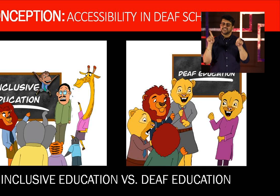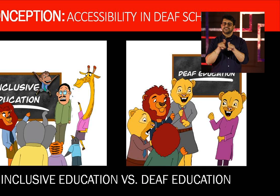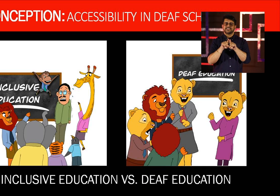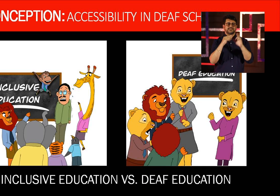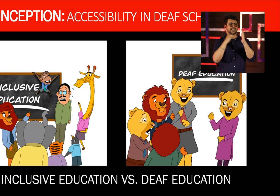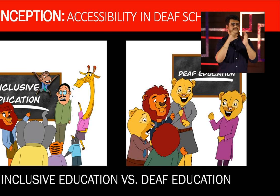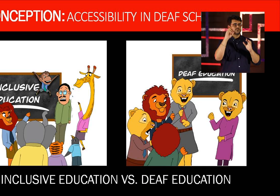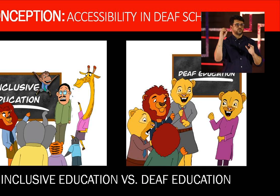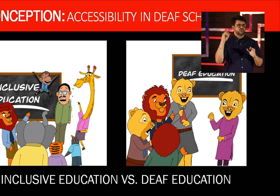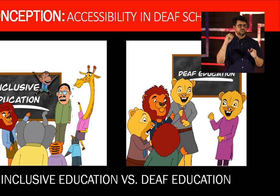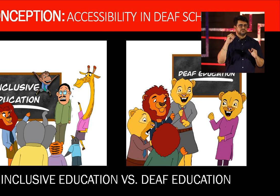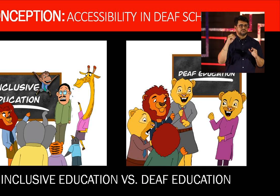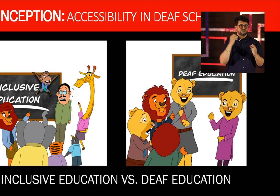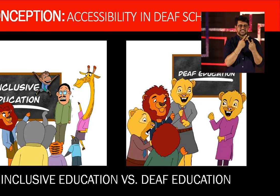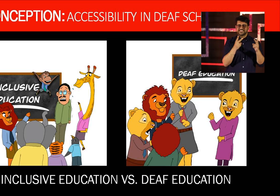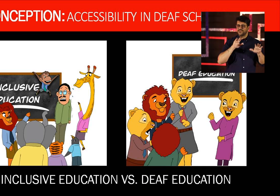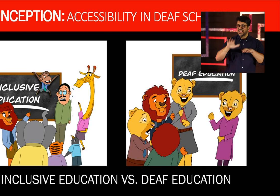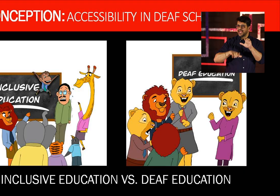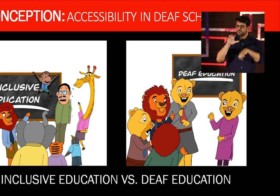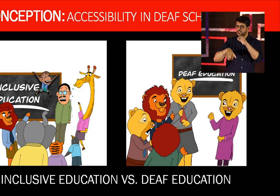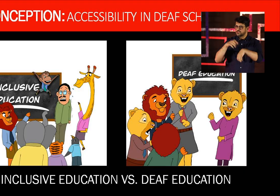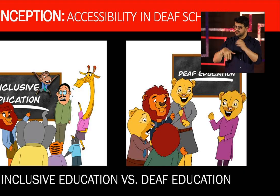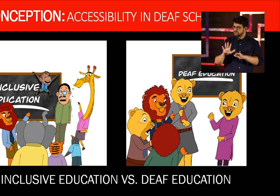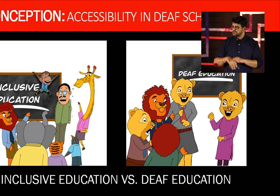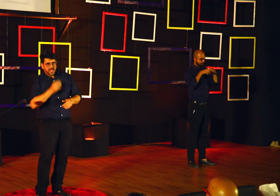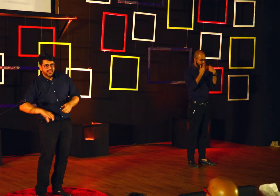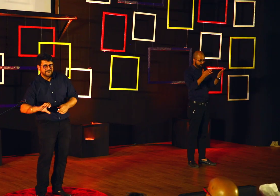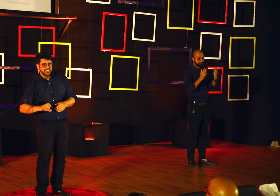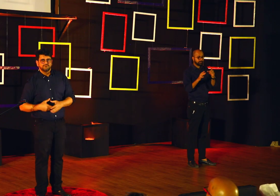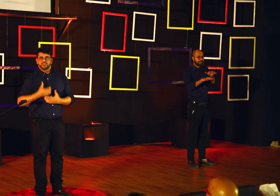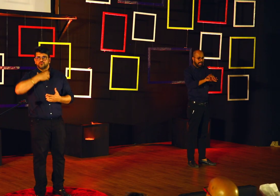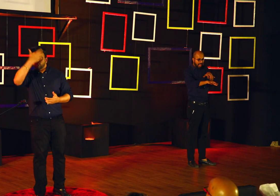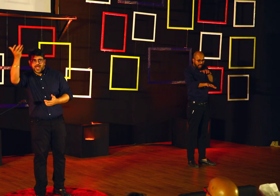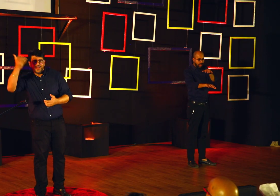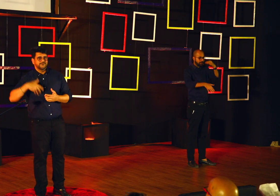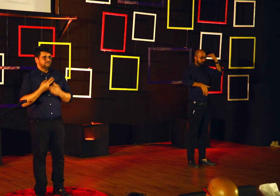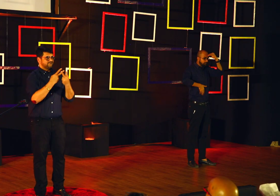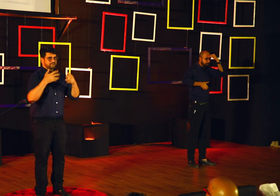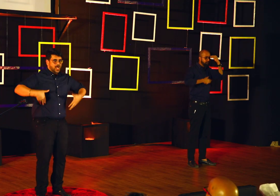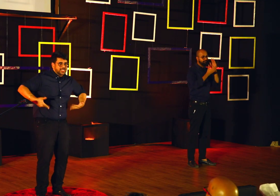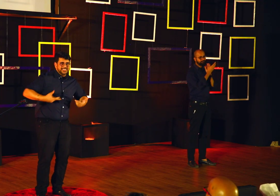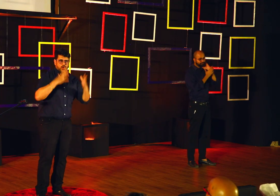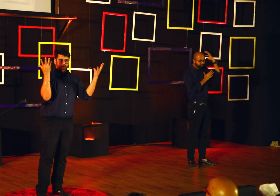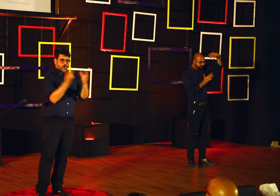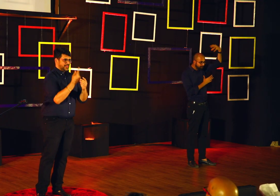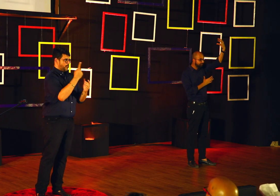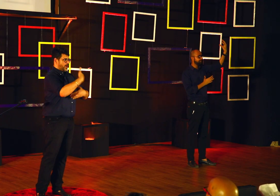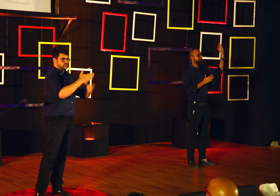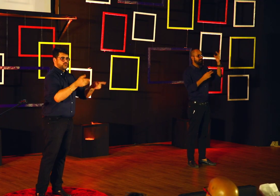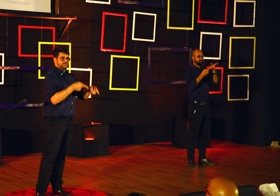I think it is a situation like a zoo, you know. When you have so many animals, there is a lion, there is an elephant, there may be a giraffe. Monkeys, all of them in